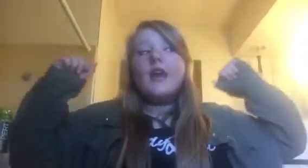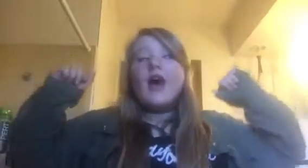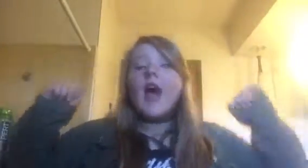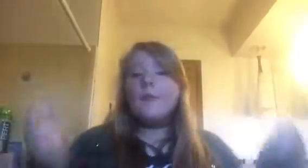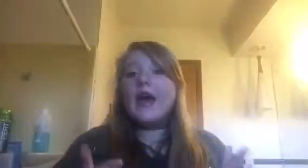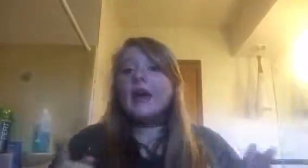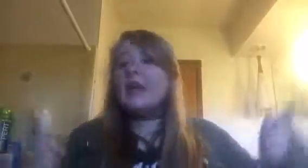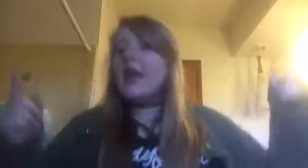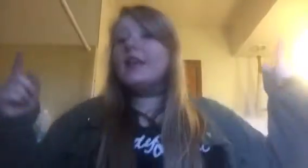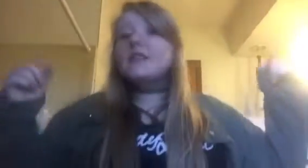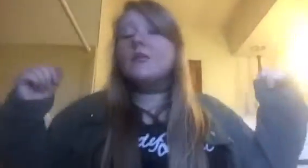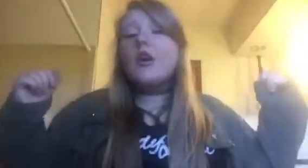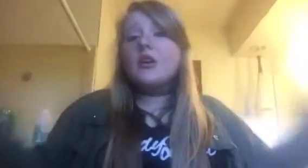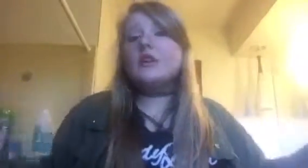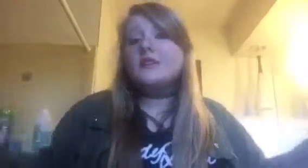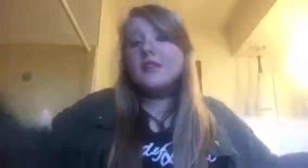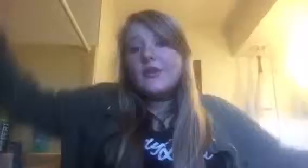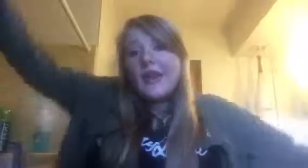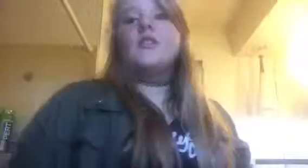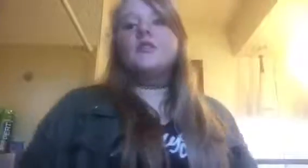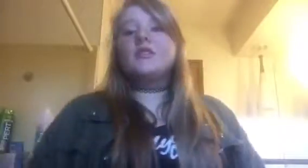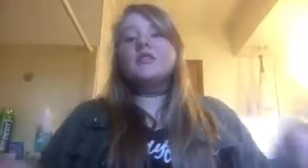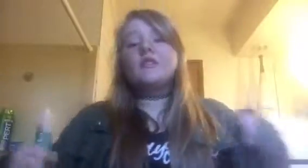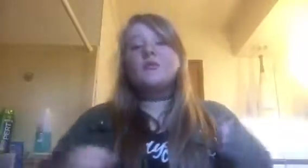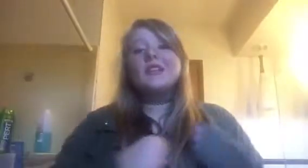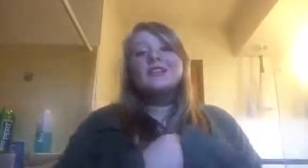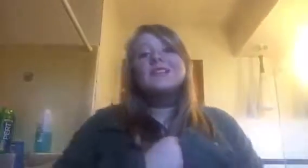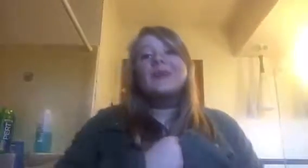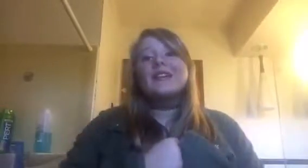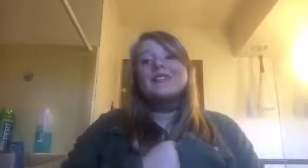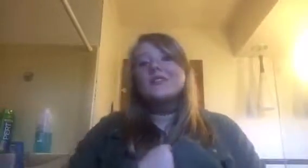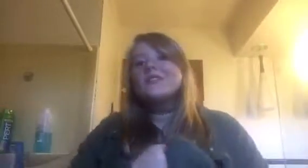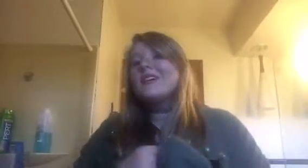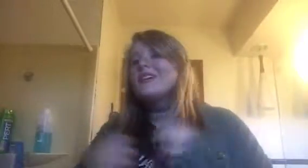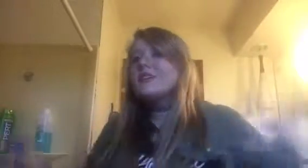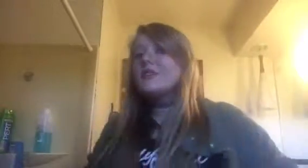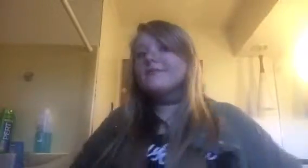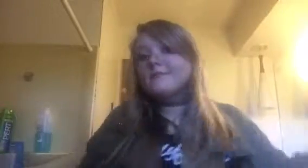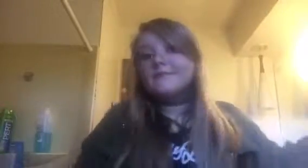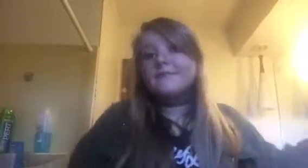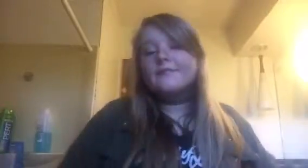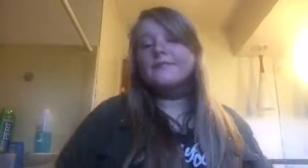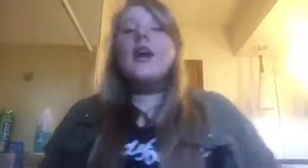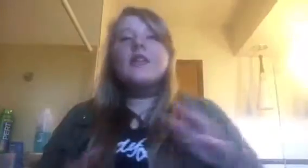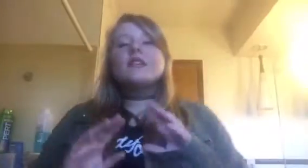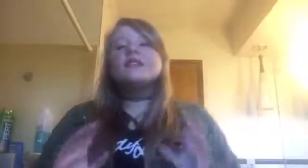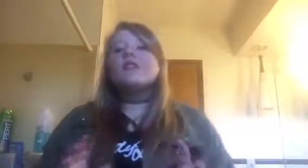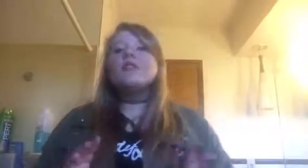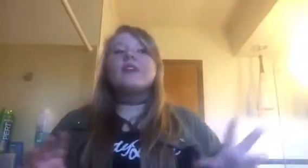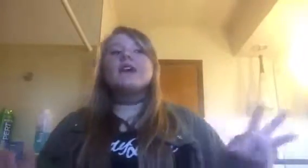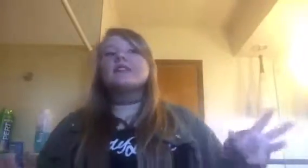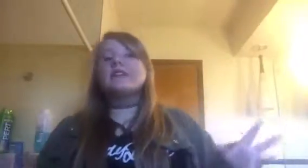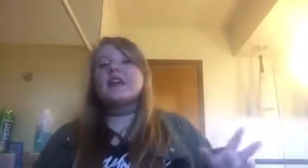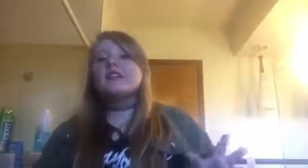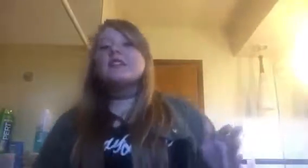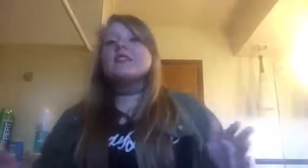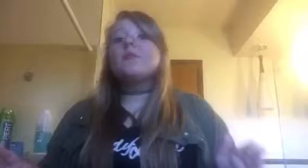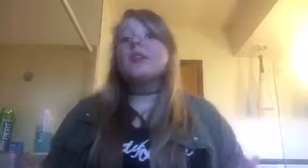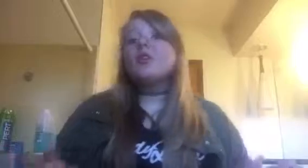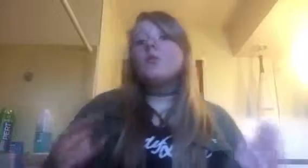I'm back, and it's gonna be all good, so yeah. So this is the realest back-to-school advice ever. And this school advice is actually something you